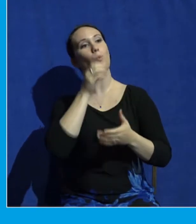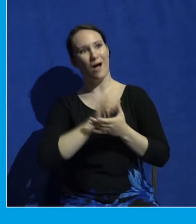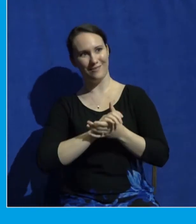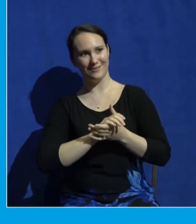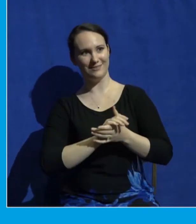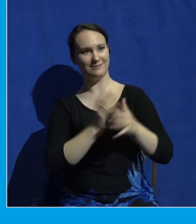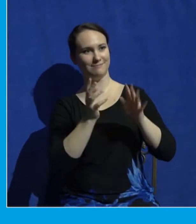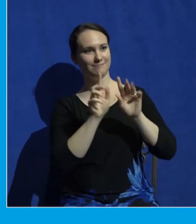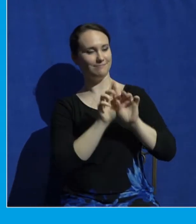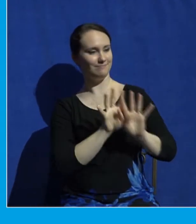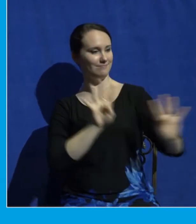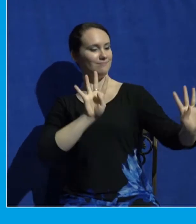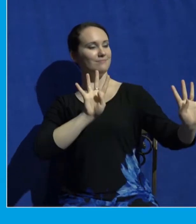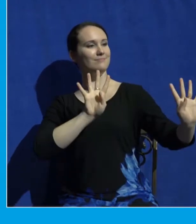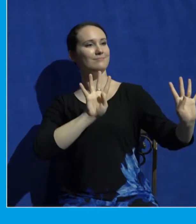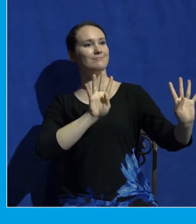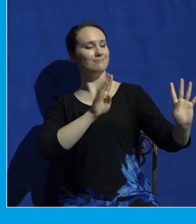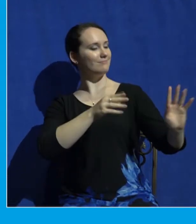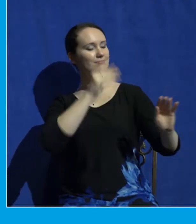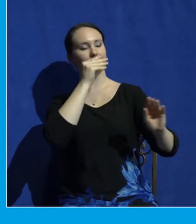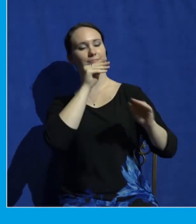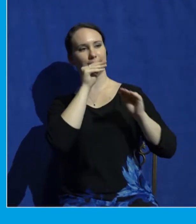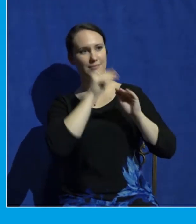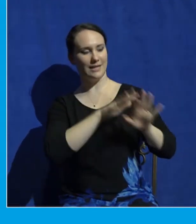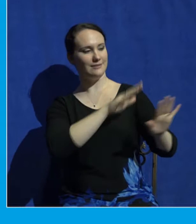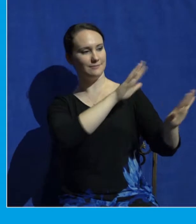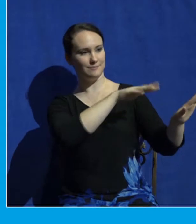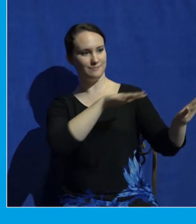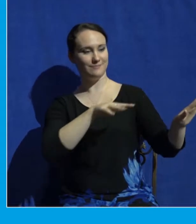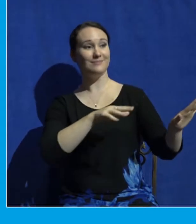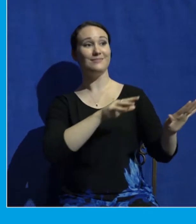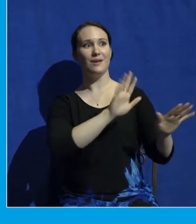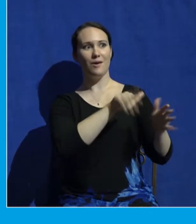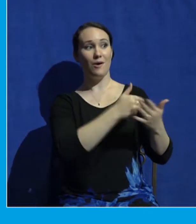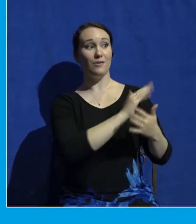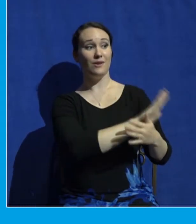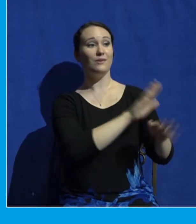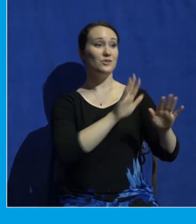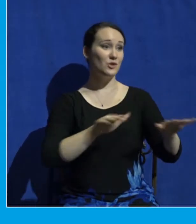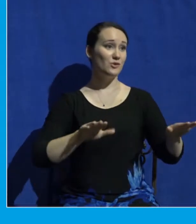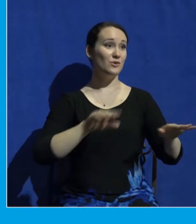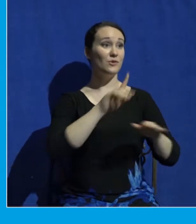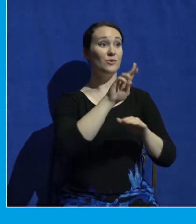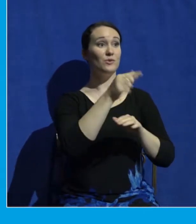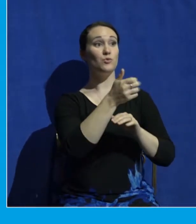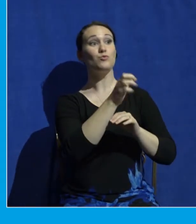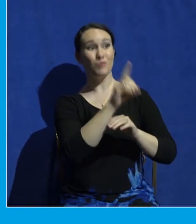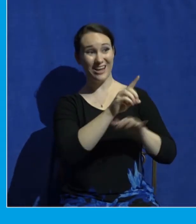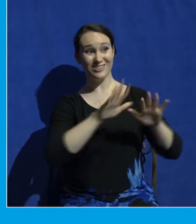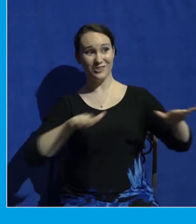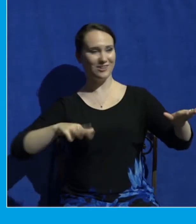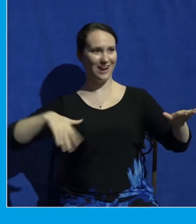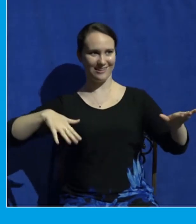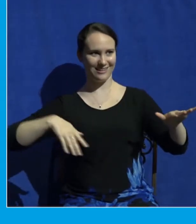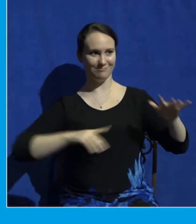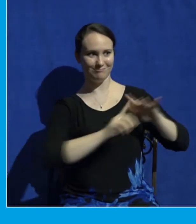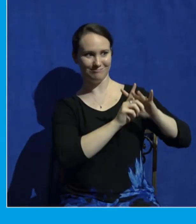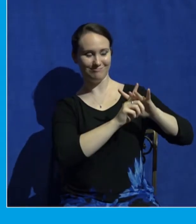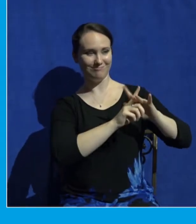here today. Not all the kids or grandkids for that matter are on stage, but I want to ask them to,